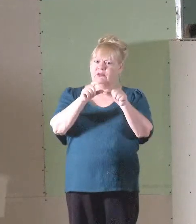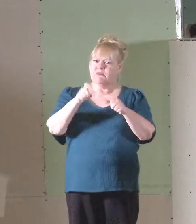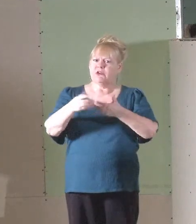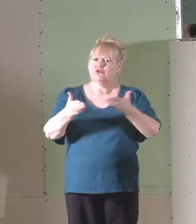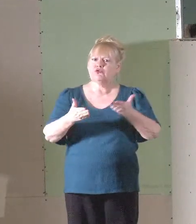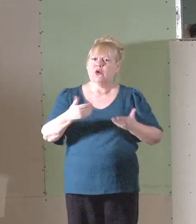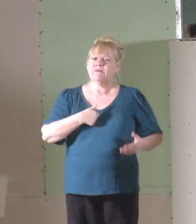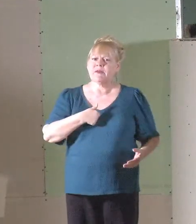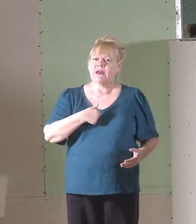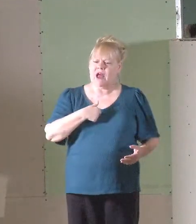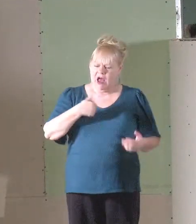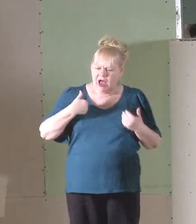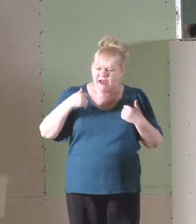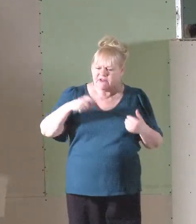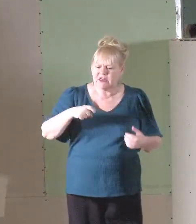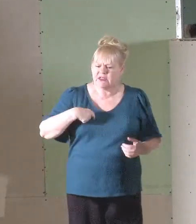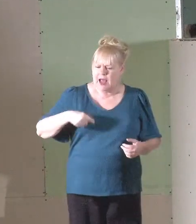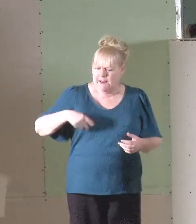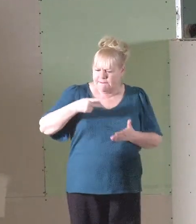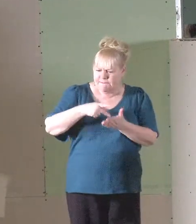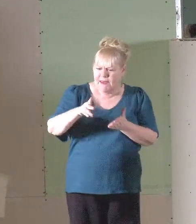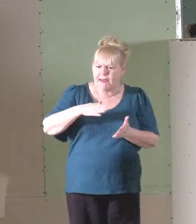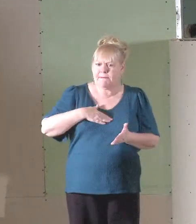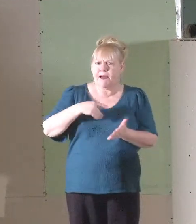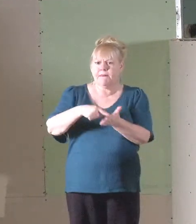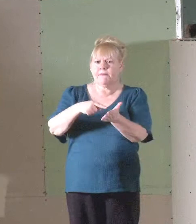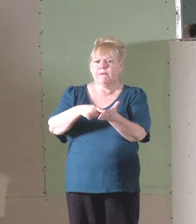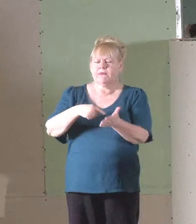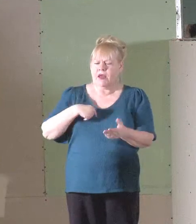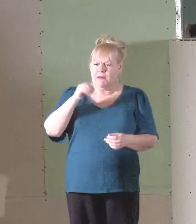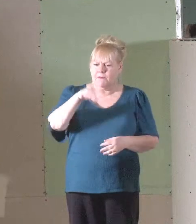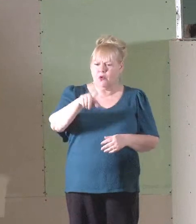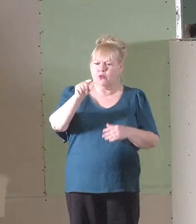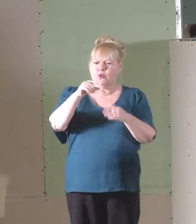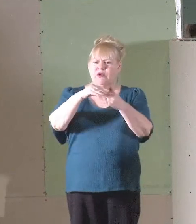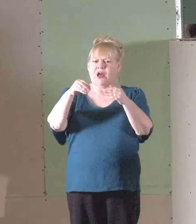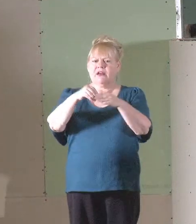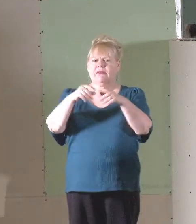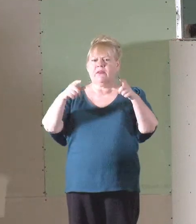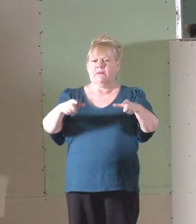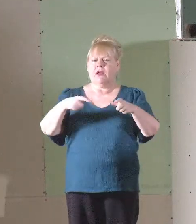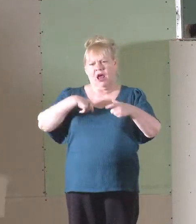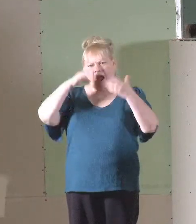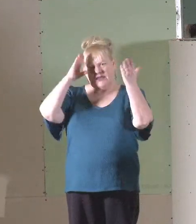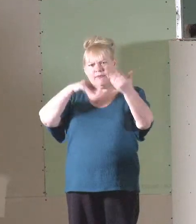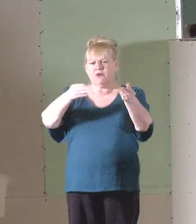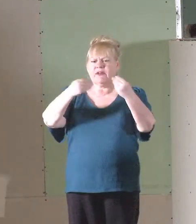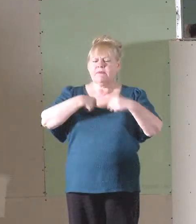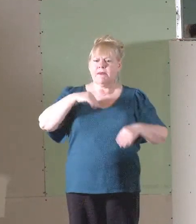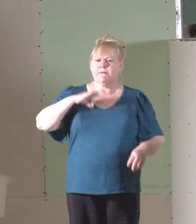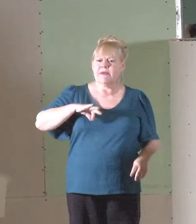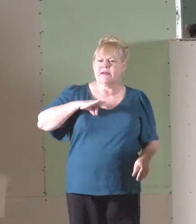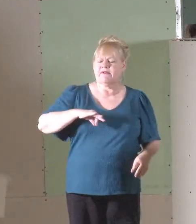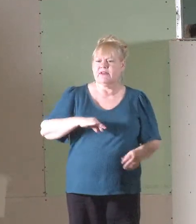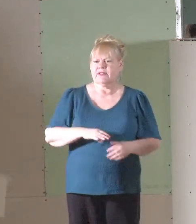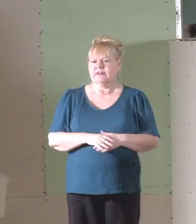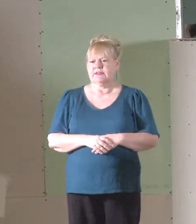me. I have needs. I pay my dues. I put my 20 in the plate. And I expect some benefits from that.